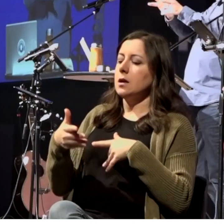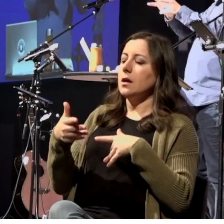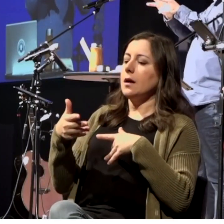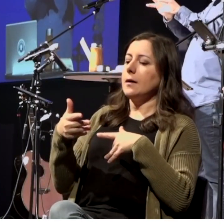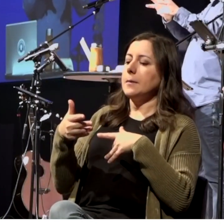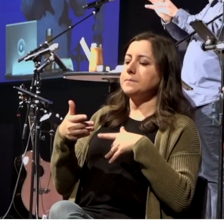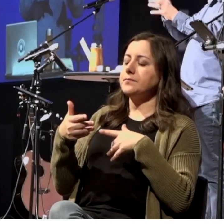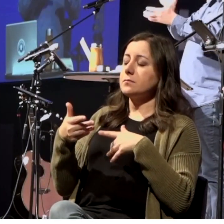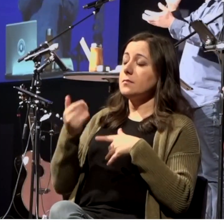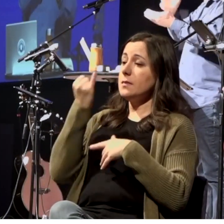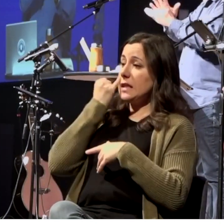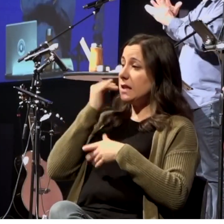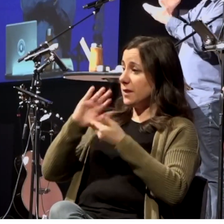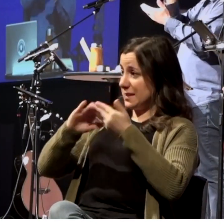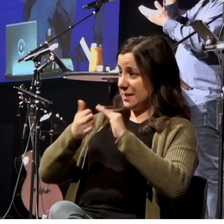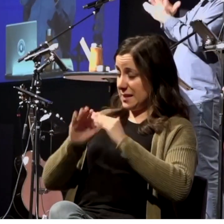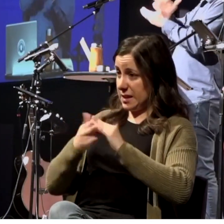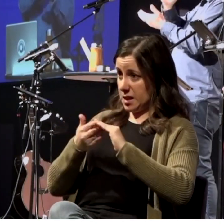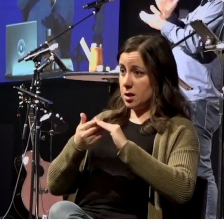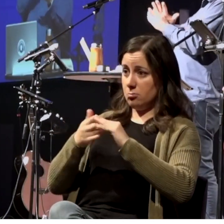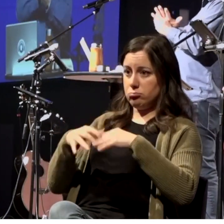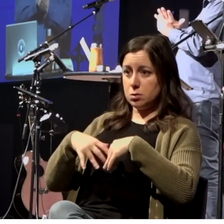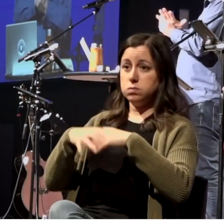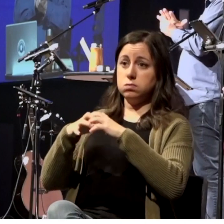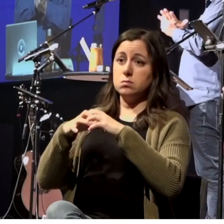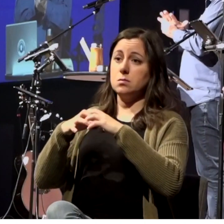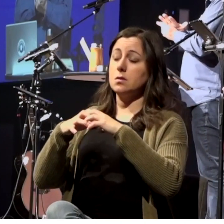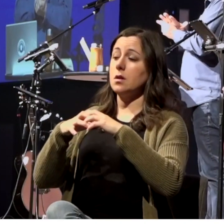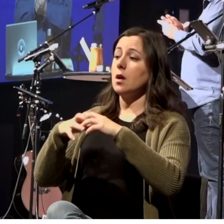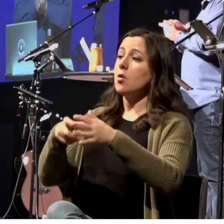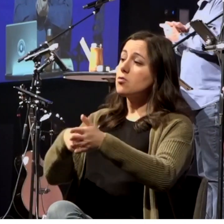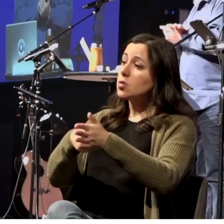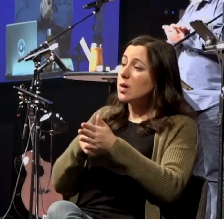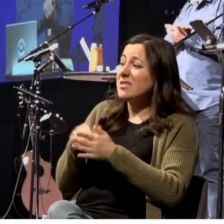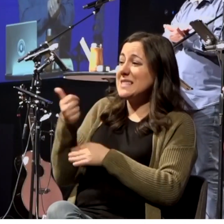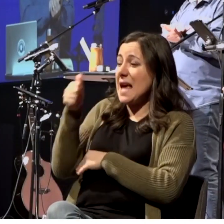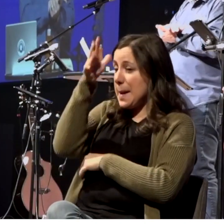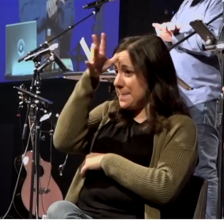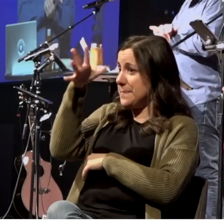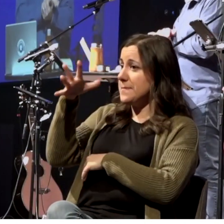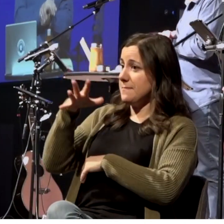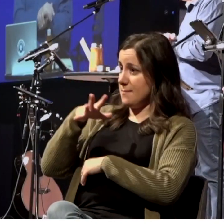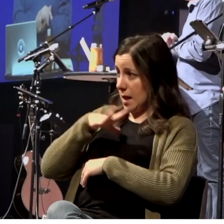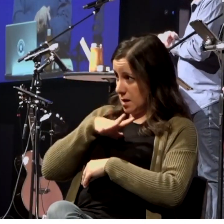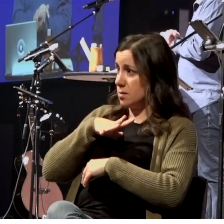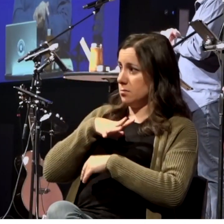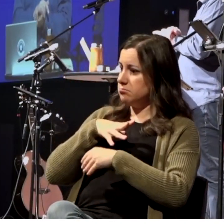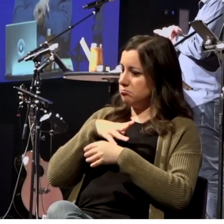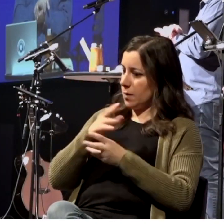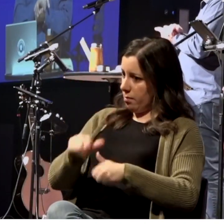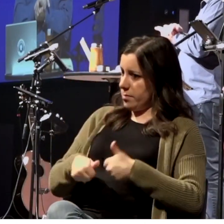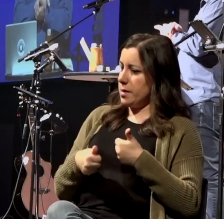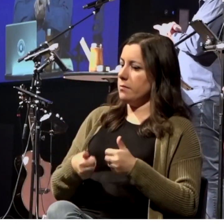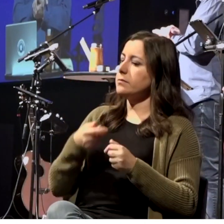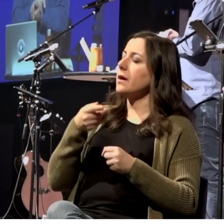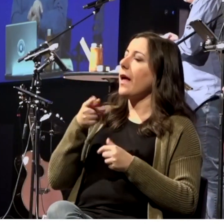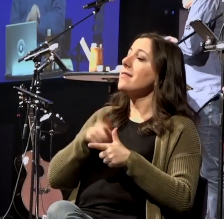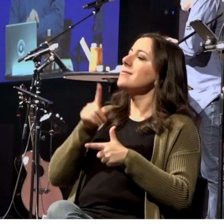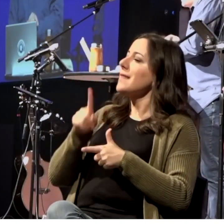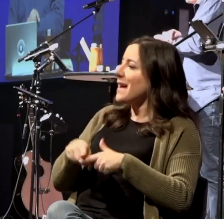city, there had to be at least 10 men in that city in order for them to build a synagogue. And if they didn't have